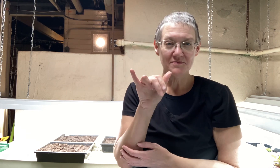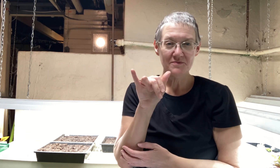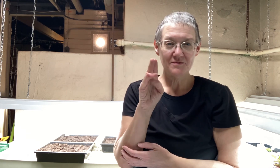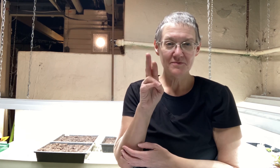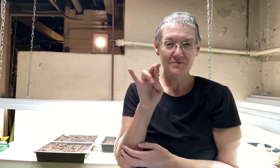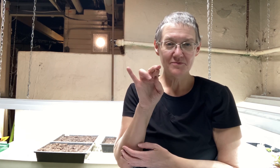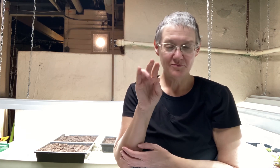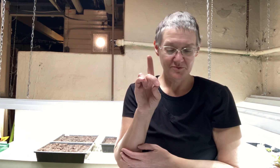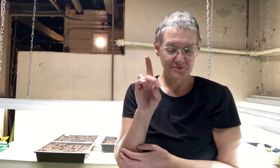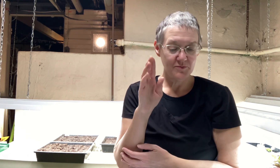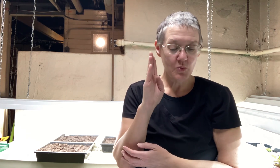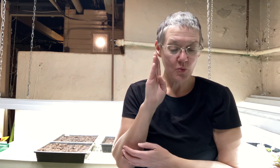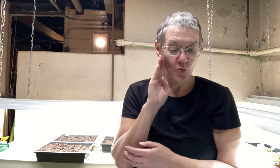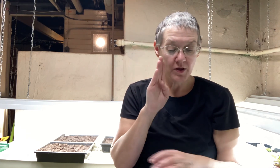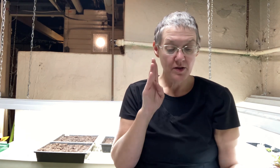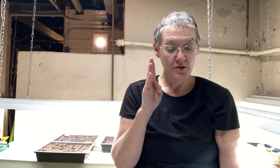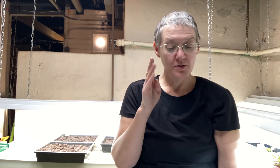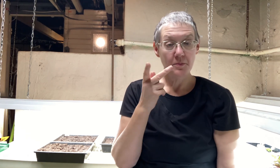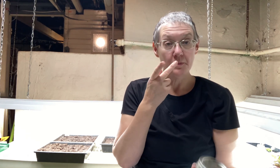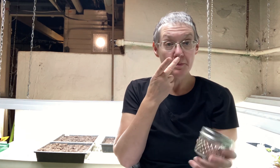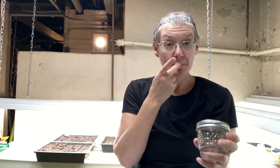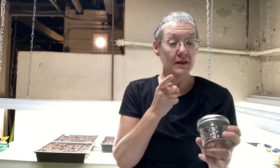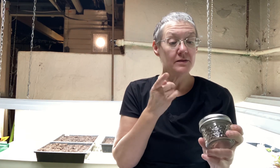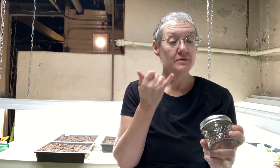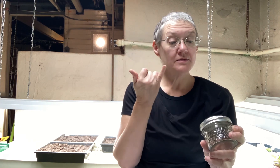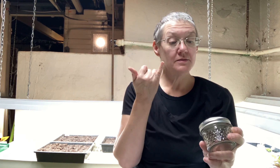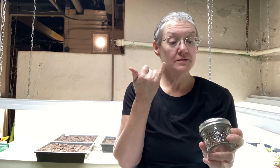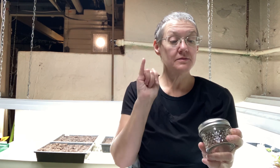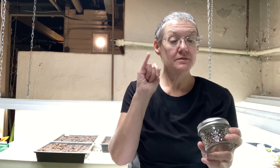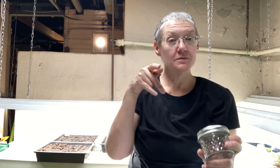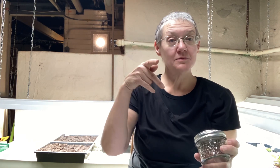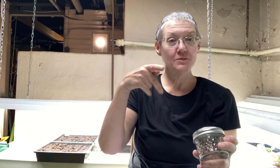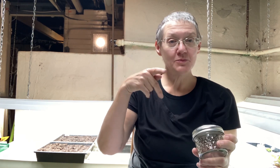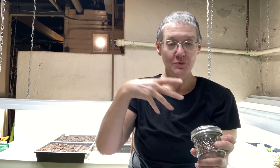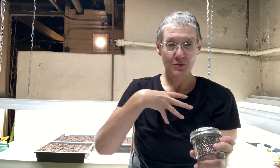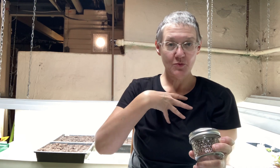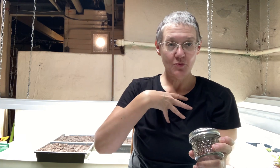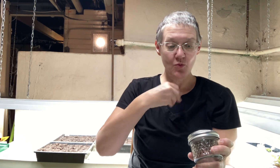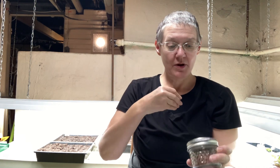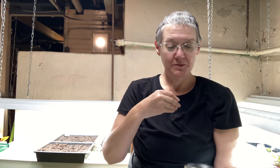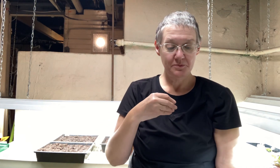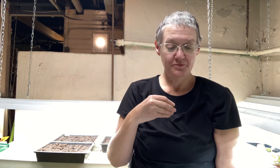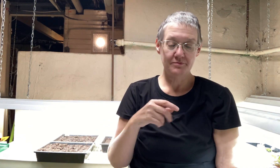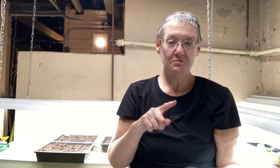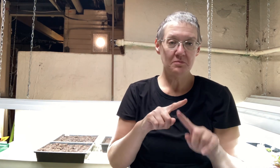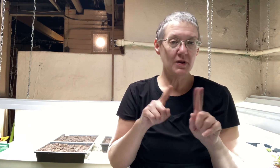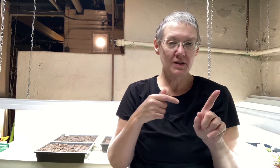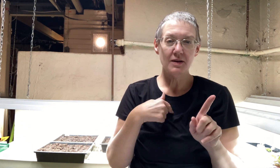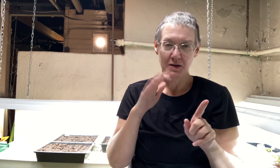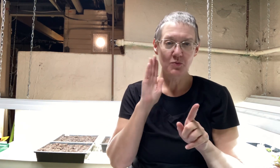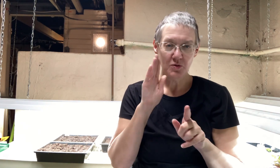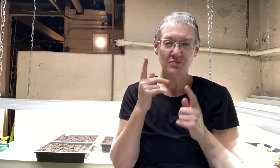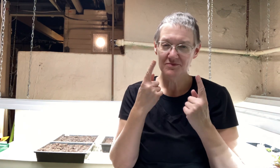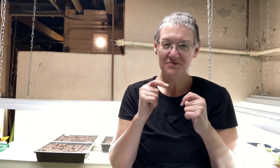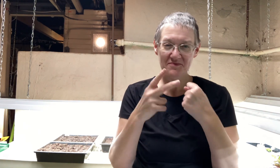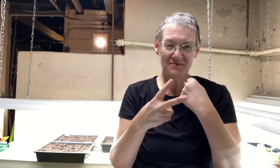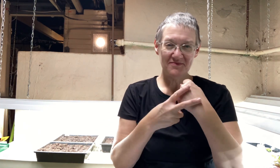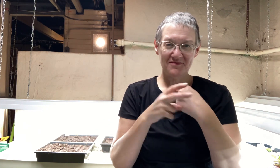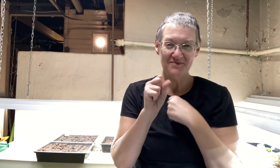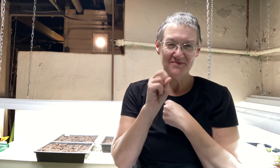they are hybrid it's going to have pink yellow purple and white but i'll try to